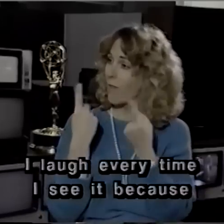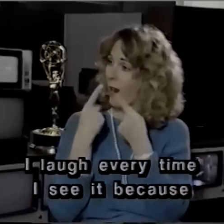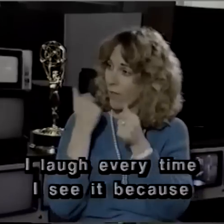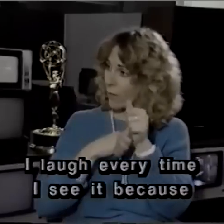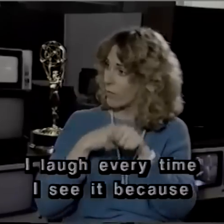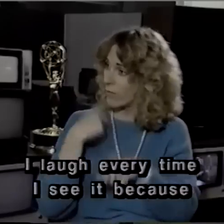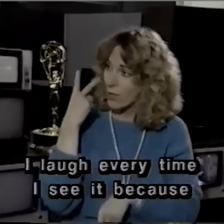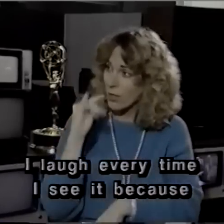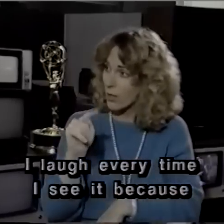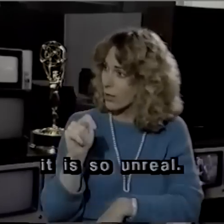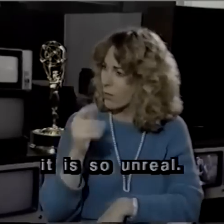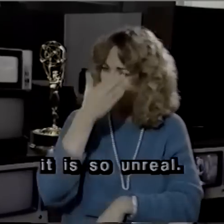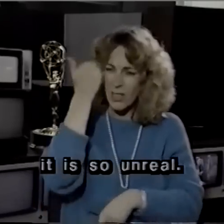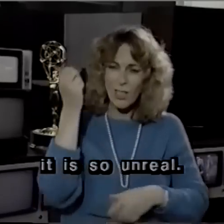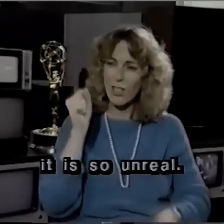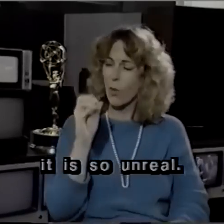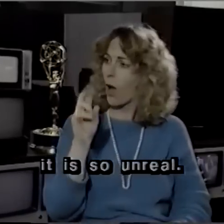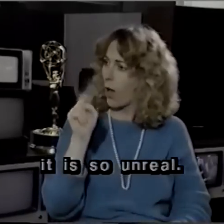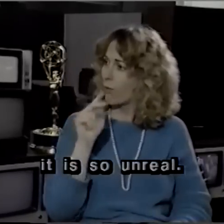every time I see it because it is so unreal.